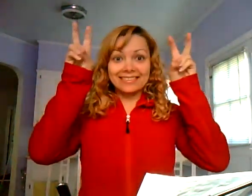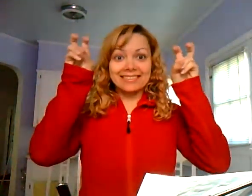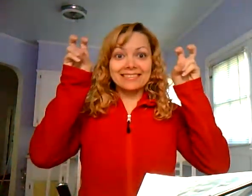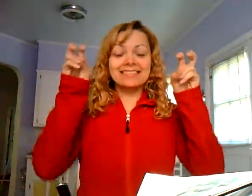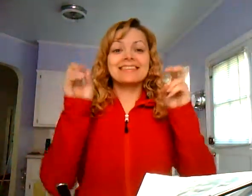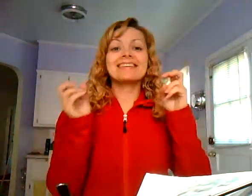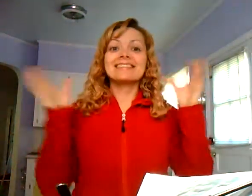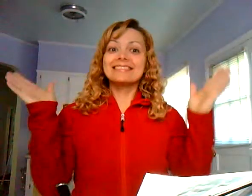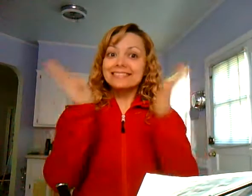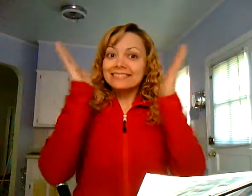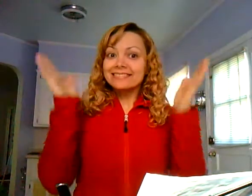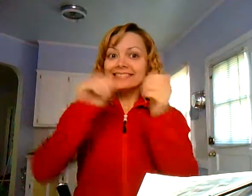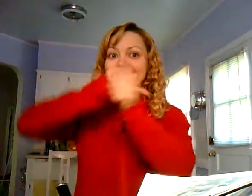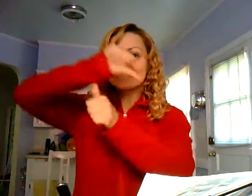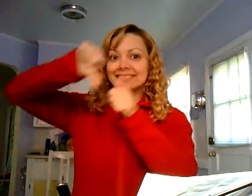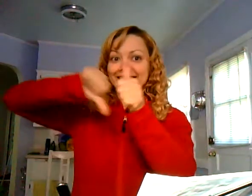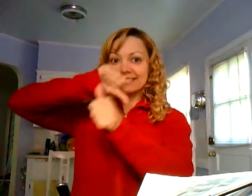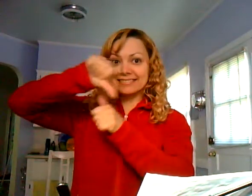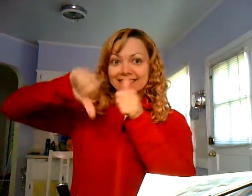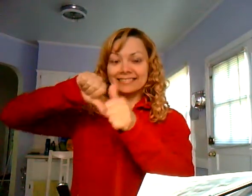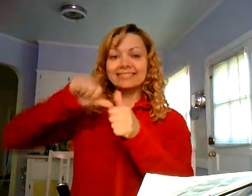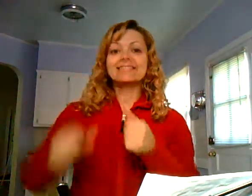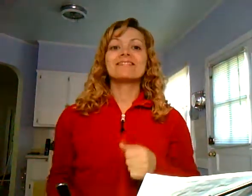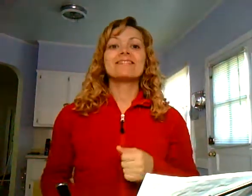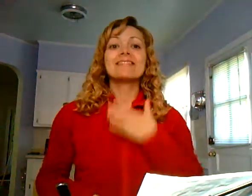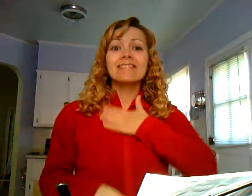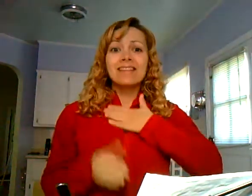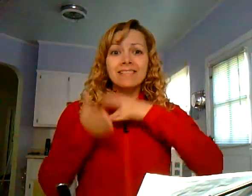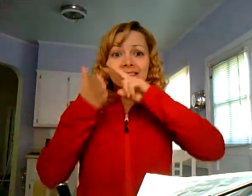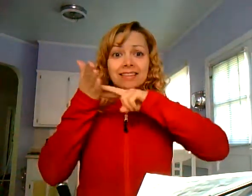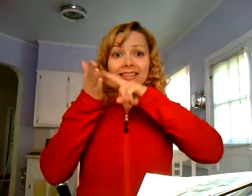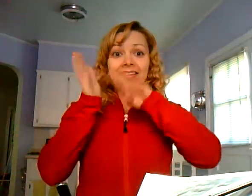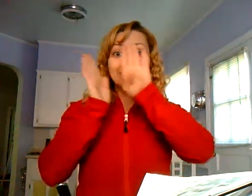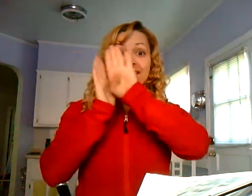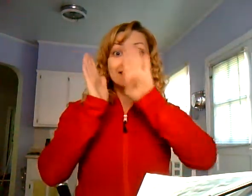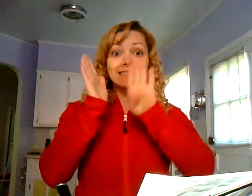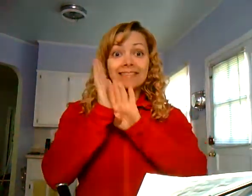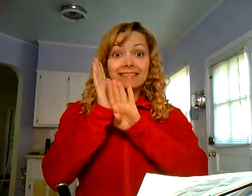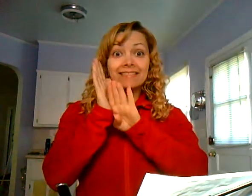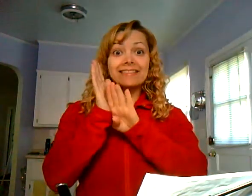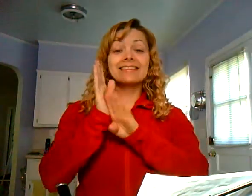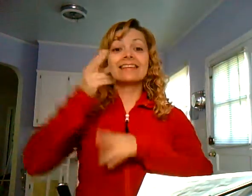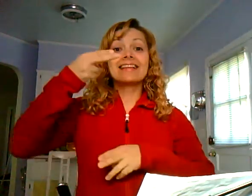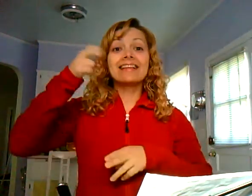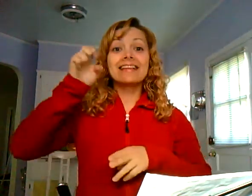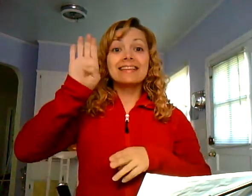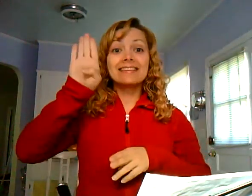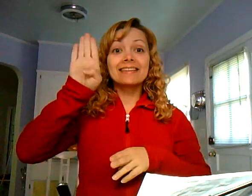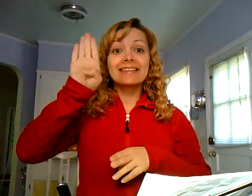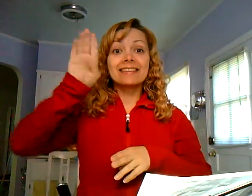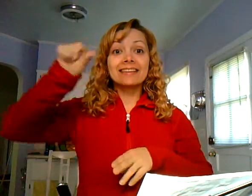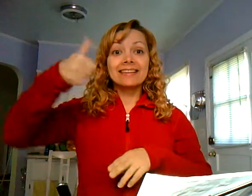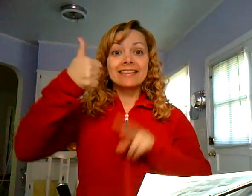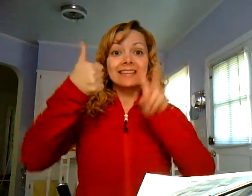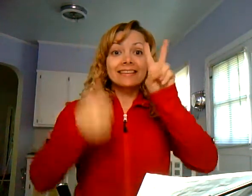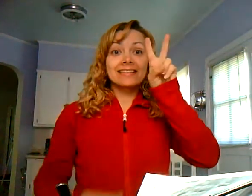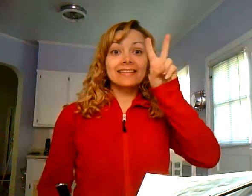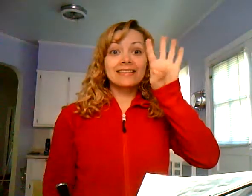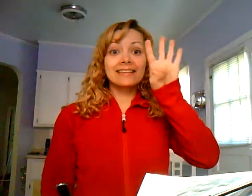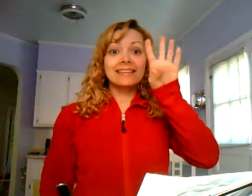The title of my lesson is Encourage One Another. Please, let's turn to our Bibles in Hebrews chapter 10